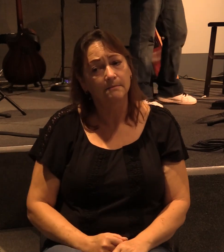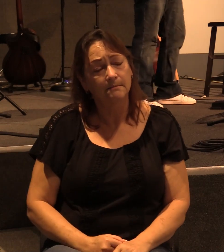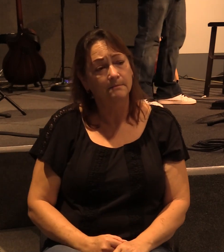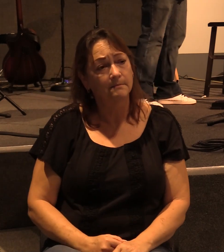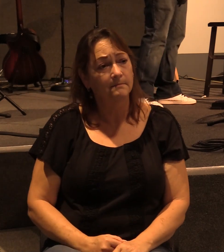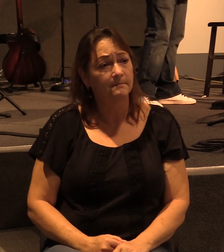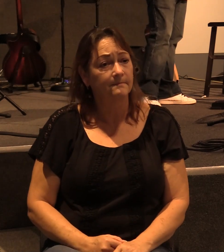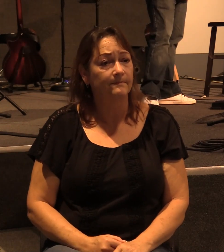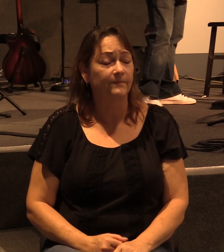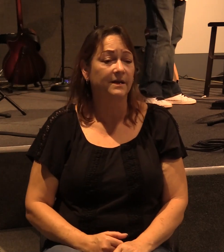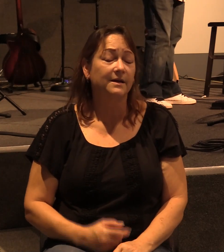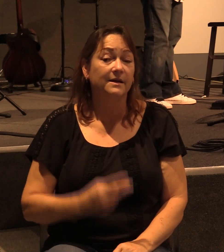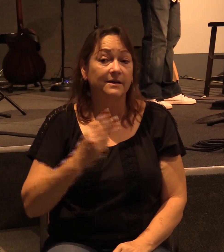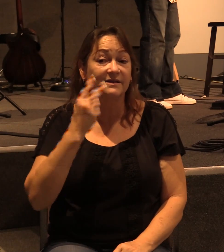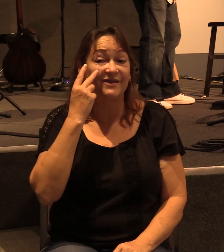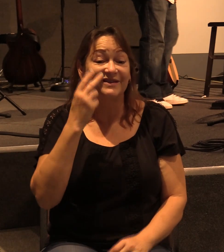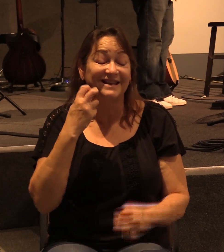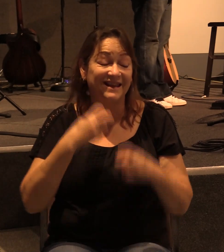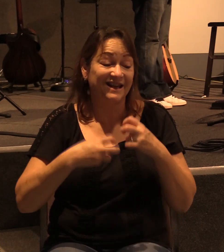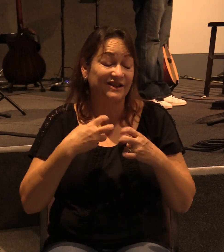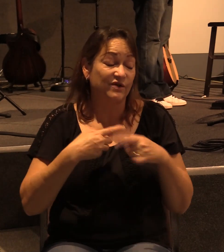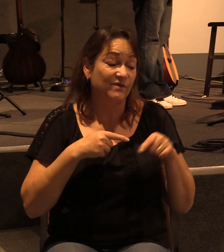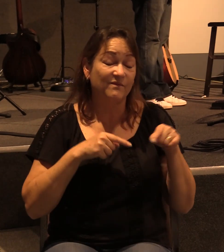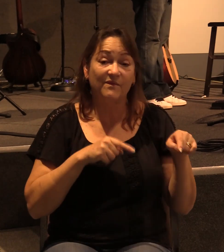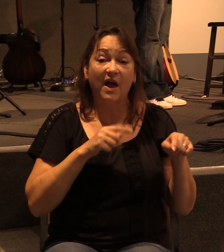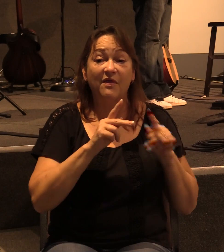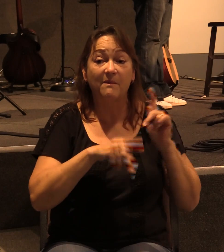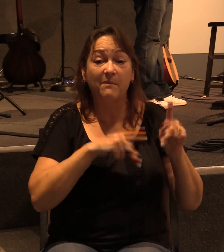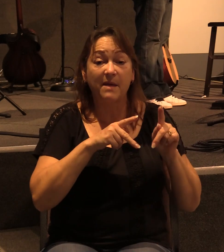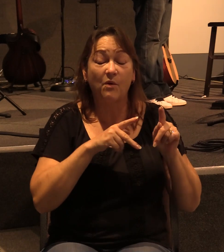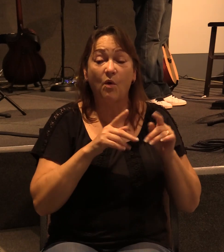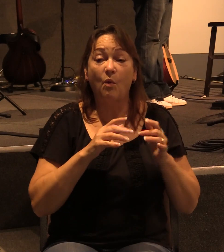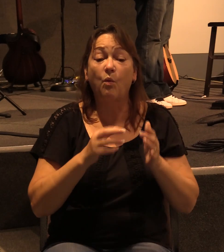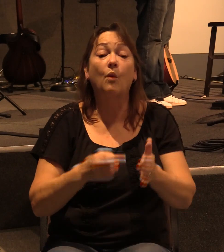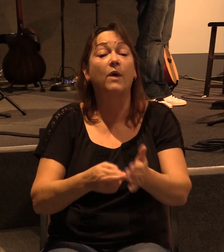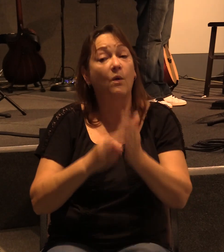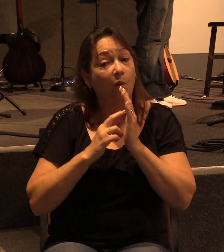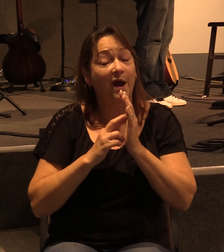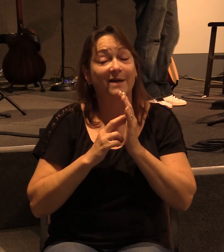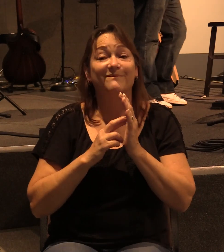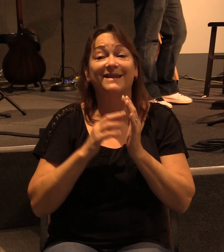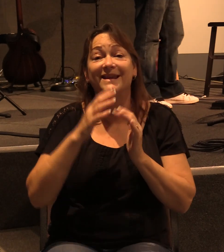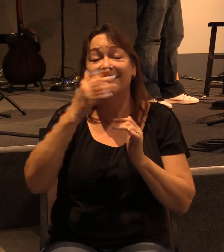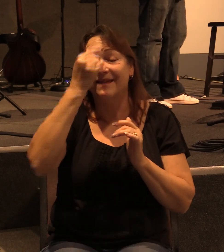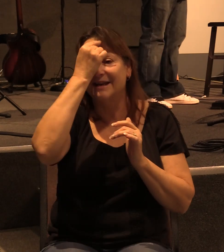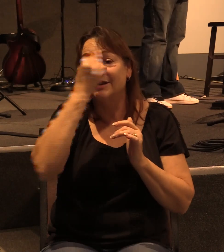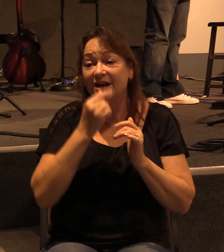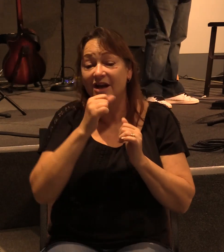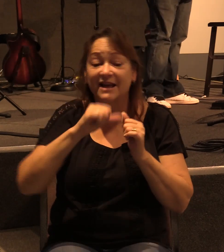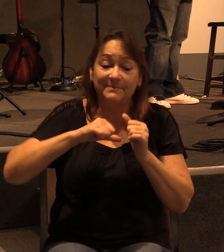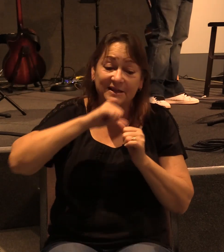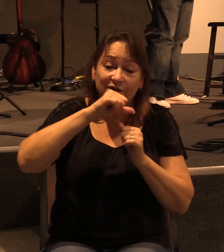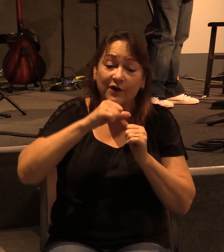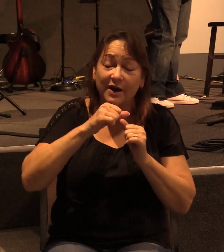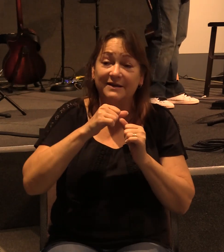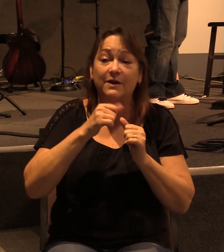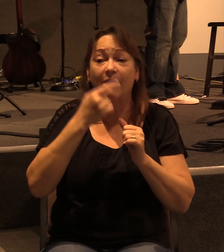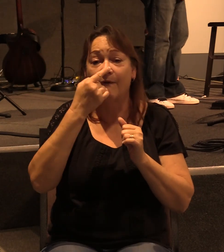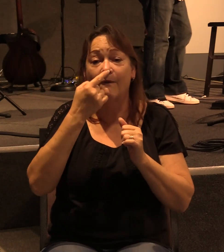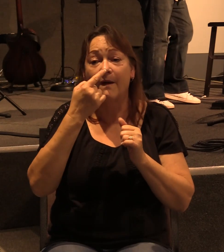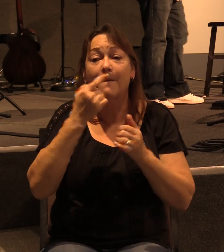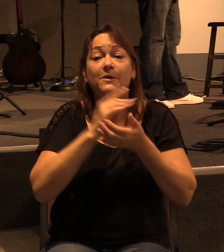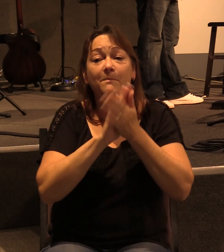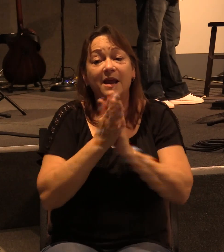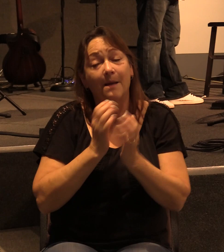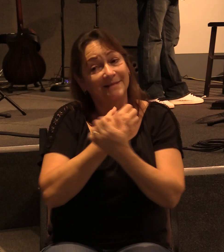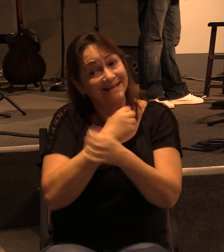And so, you see the issue at hand. The Judaizers were demanding the Gentiles be circumcised in order to be saved. But look at verse 3